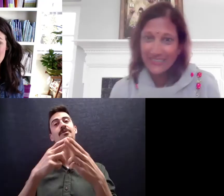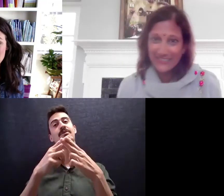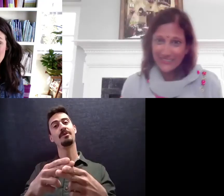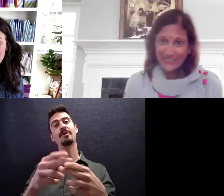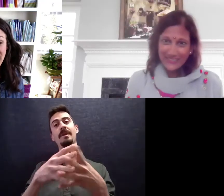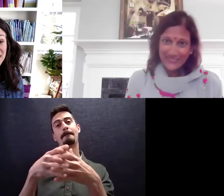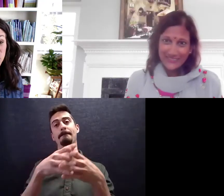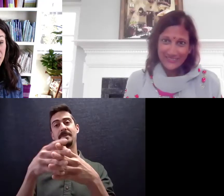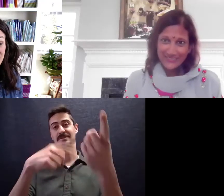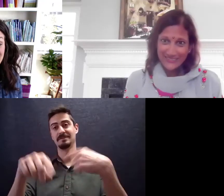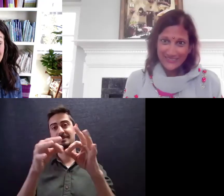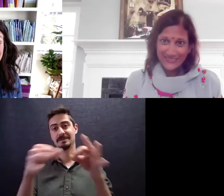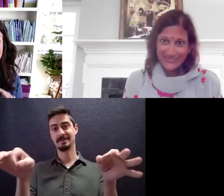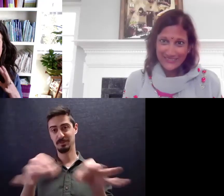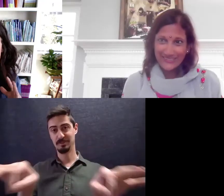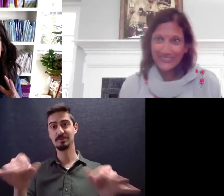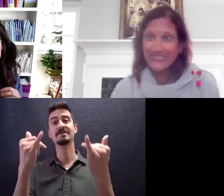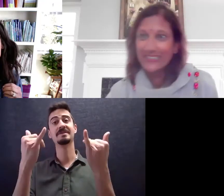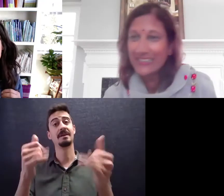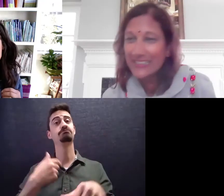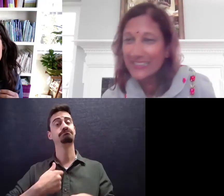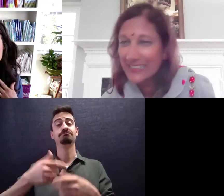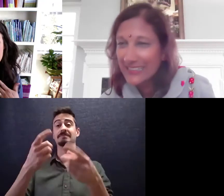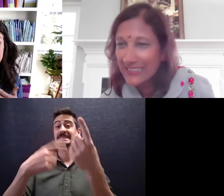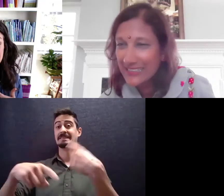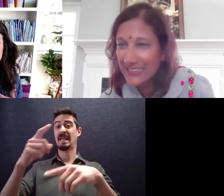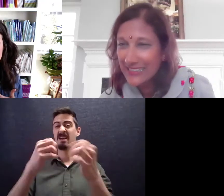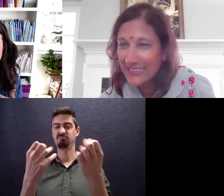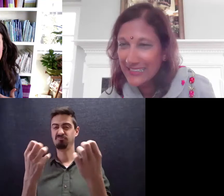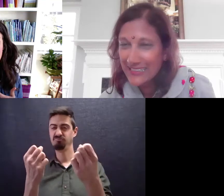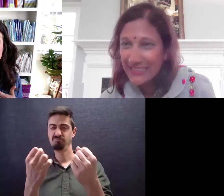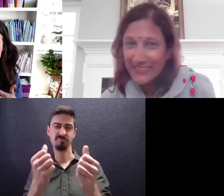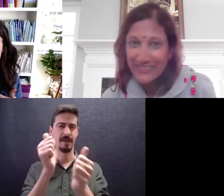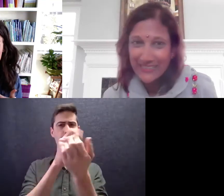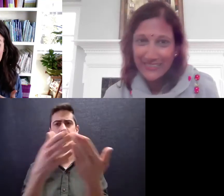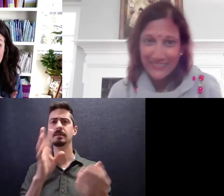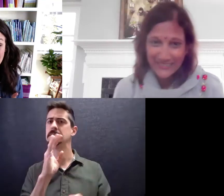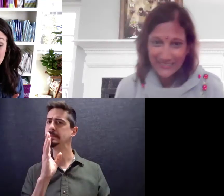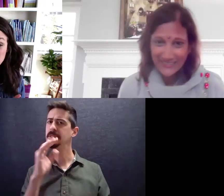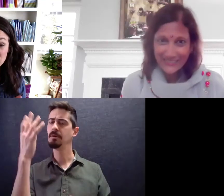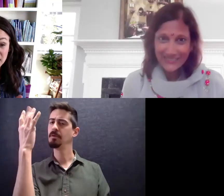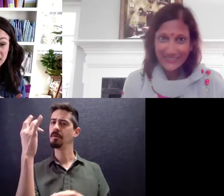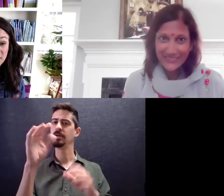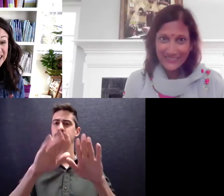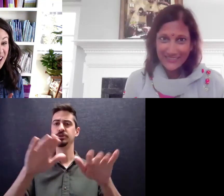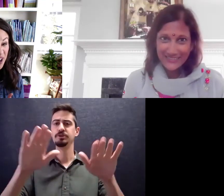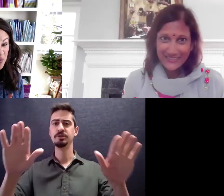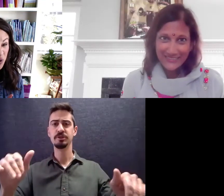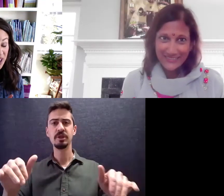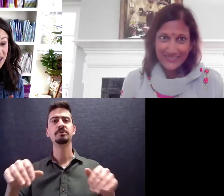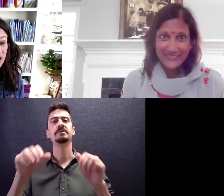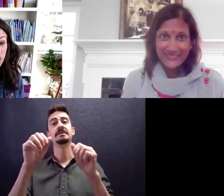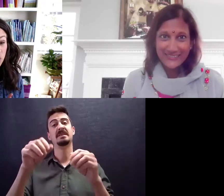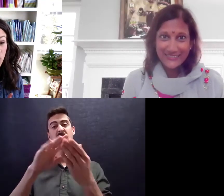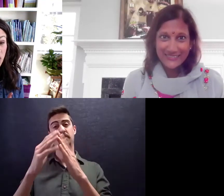Language and so he is signing the words that I'm speaking for the children in the community in the deaf